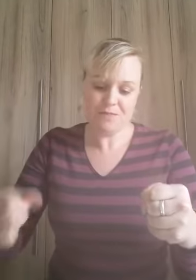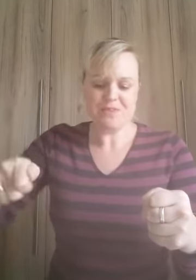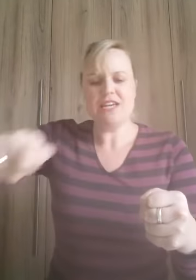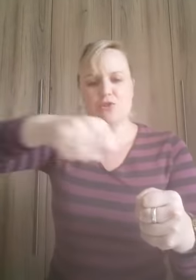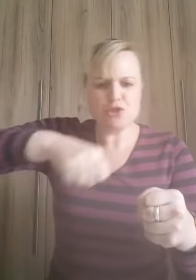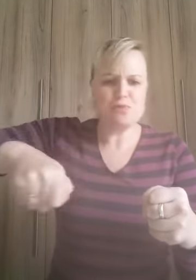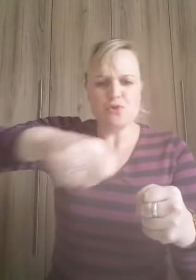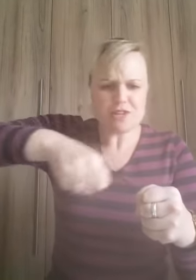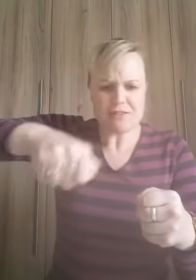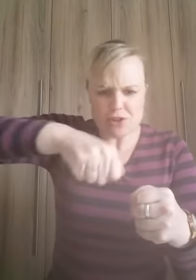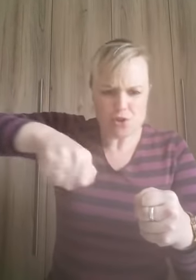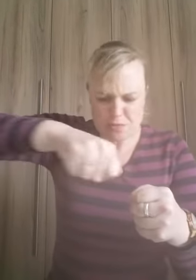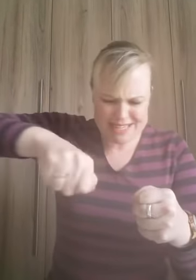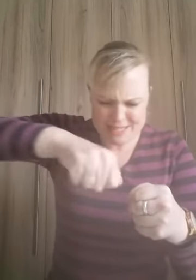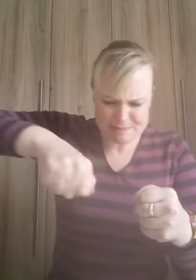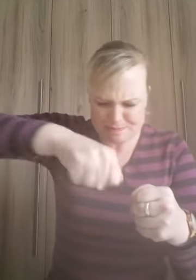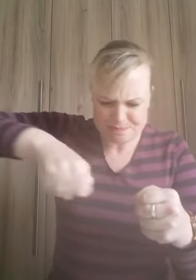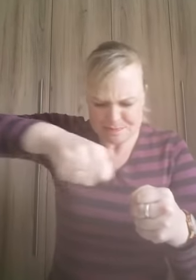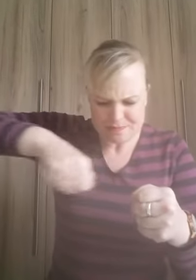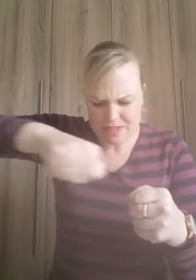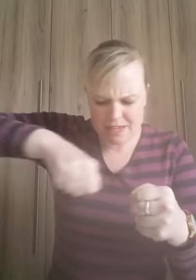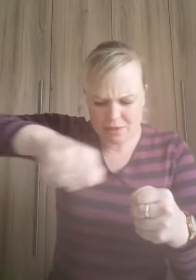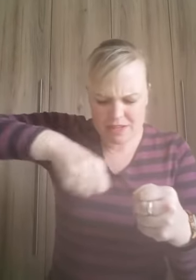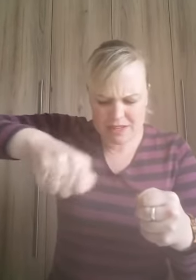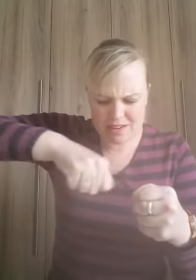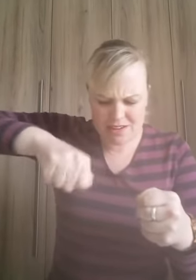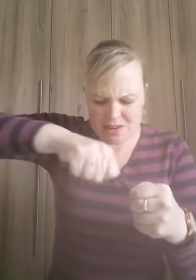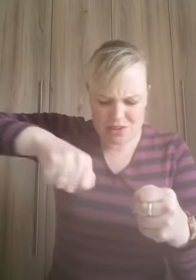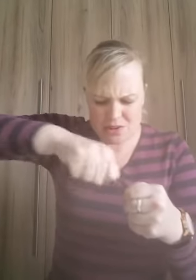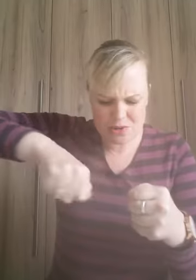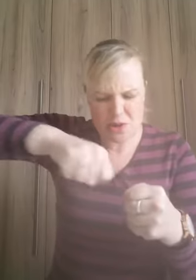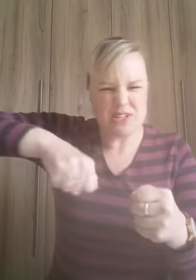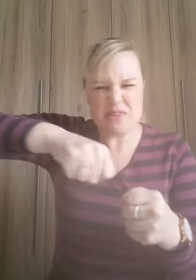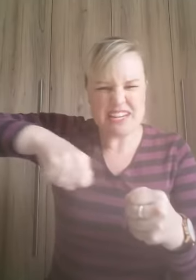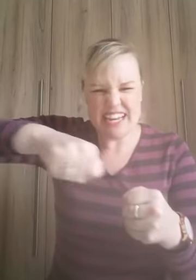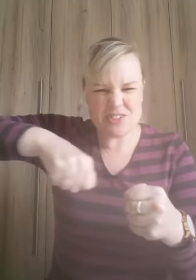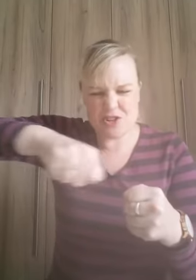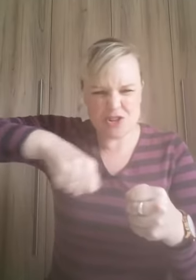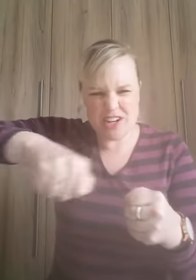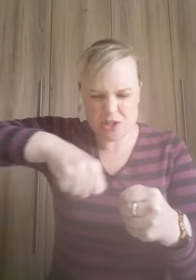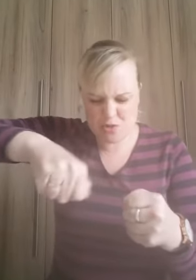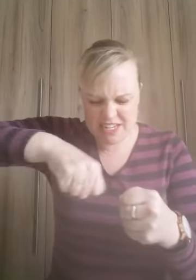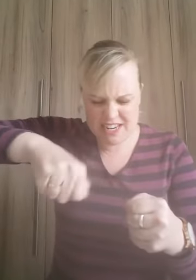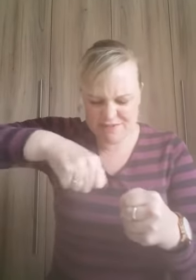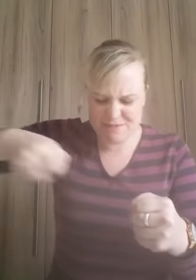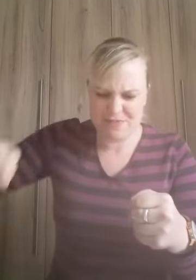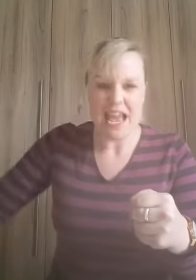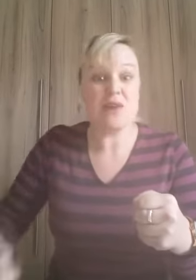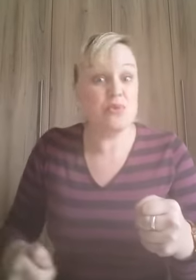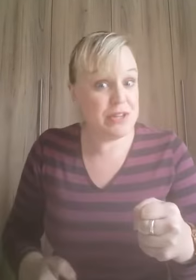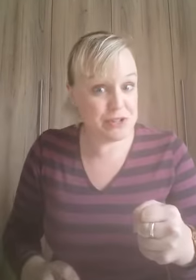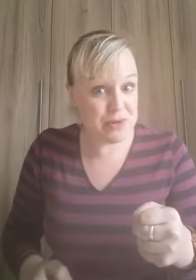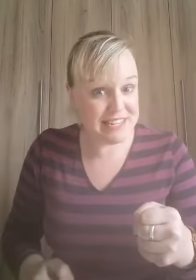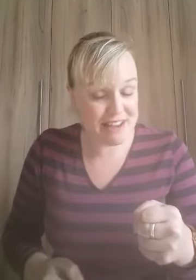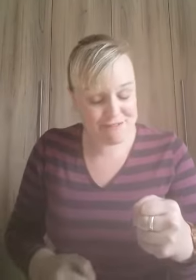take your spoon give it a good mix there we go we don't need any extra sugar it's sweet enough and we are sweet enough